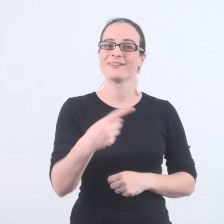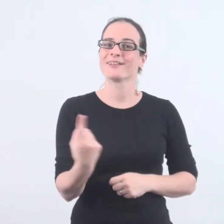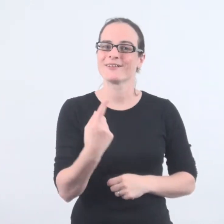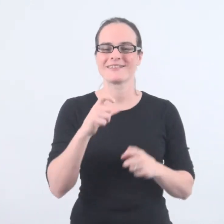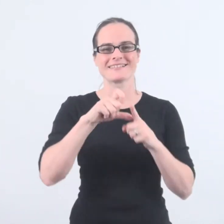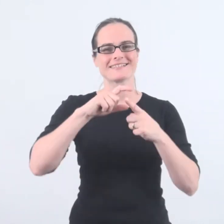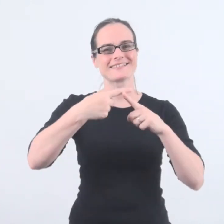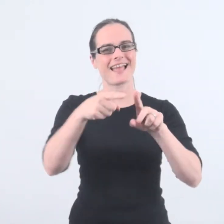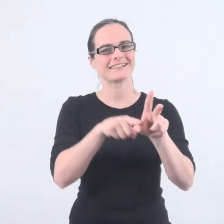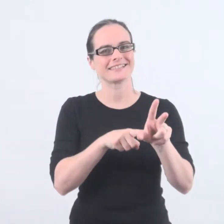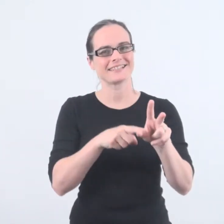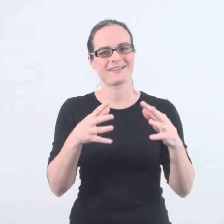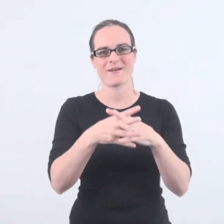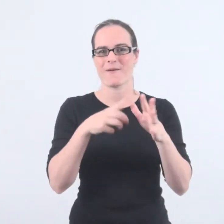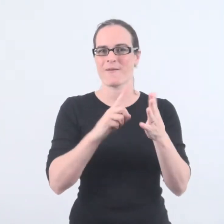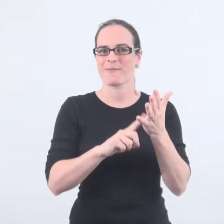And his name is Dexy Wallace.